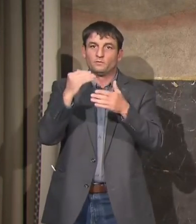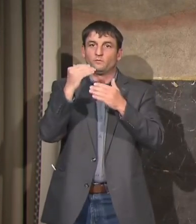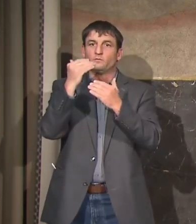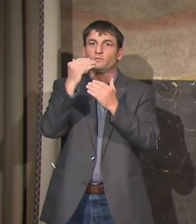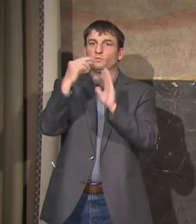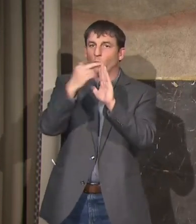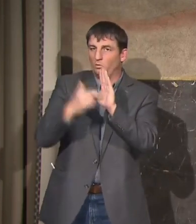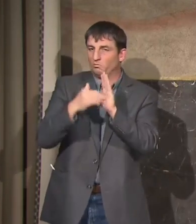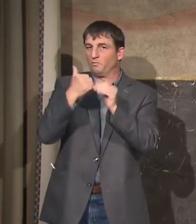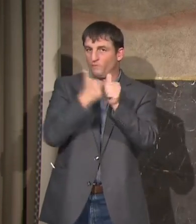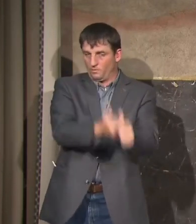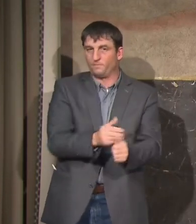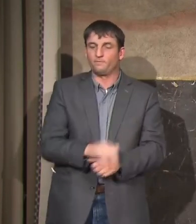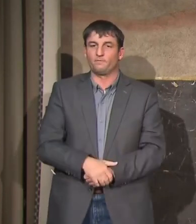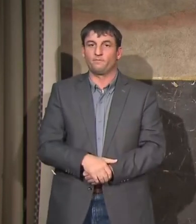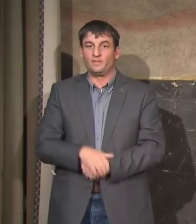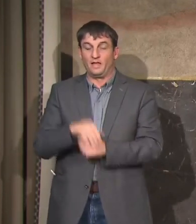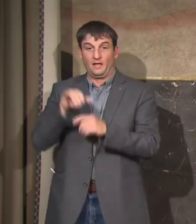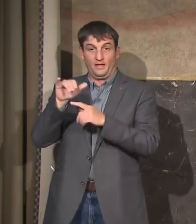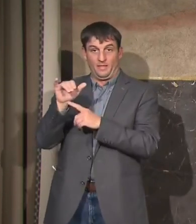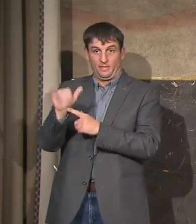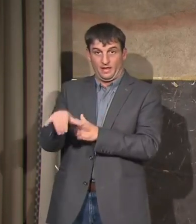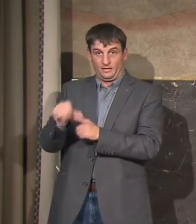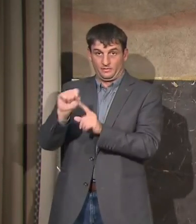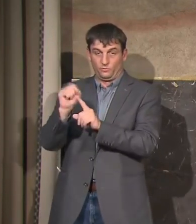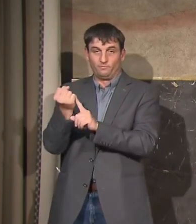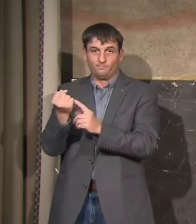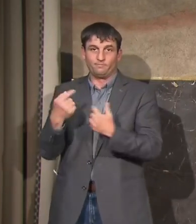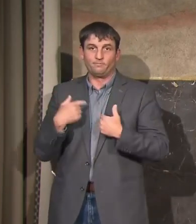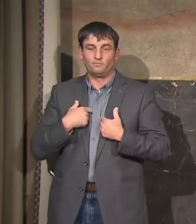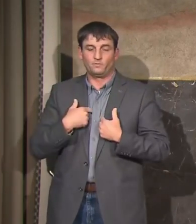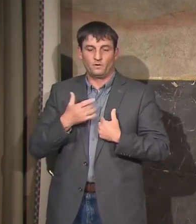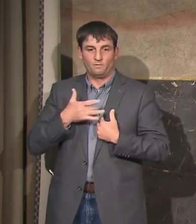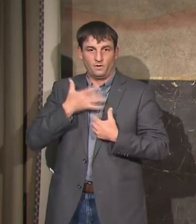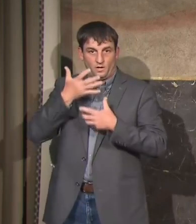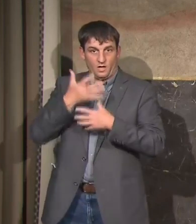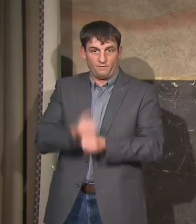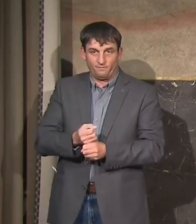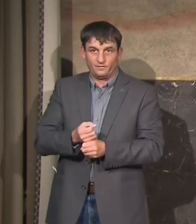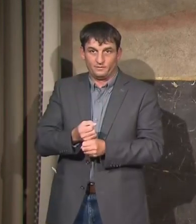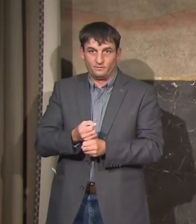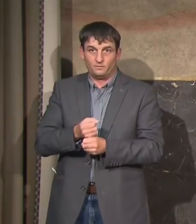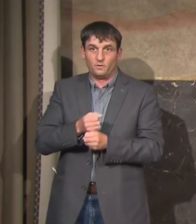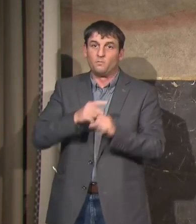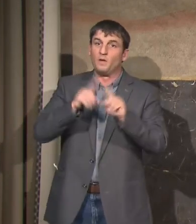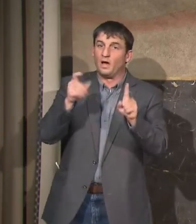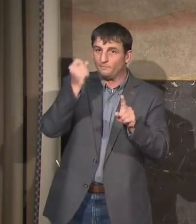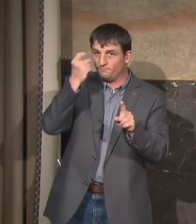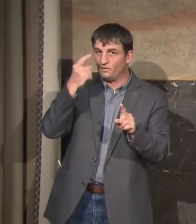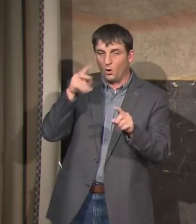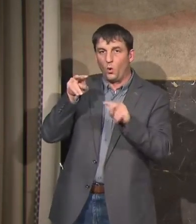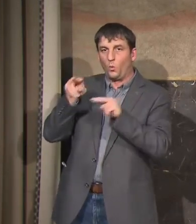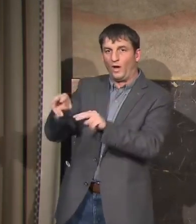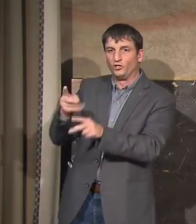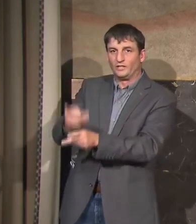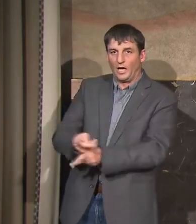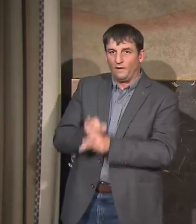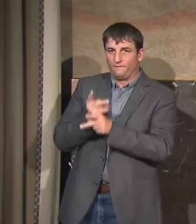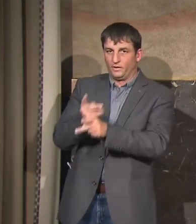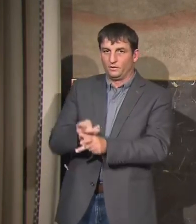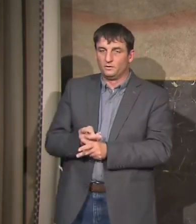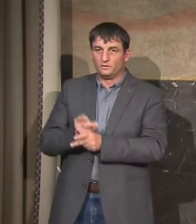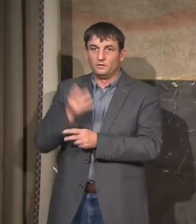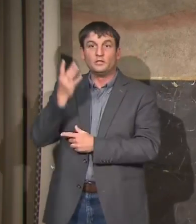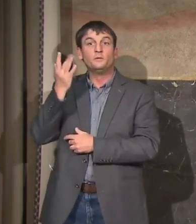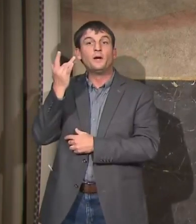This is this is one of those places where even though I'm confident we're gonna watch it very very carefully because as I've as I've